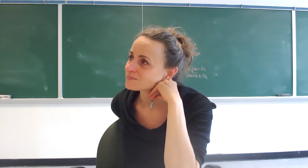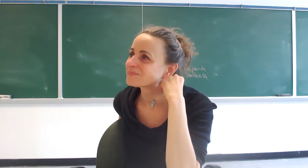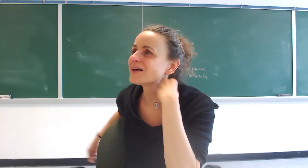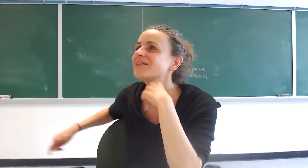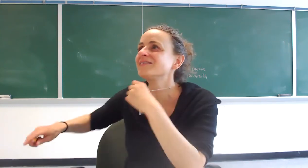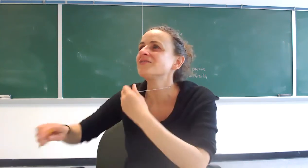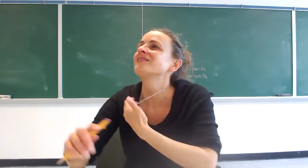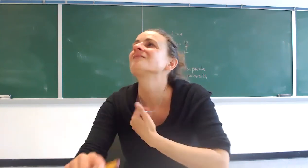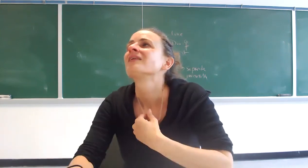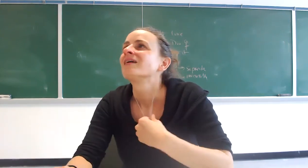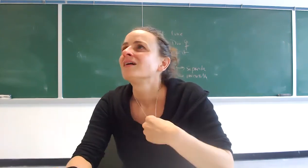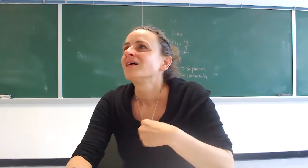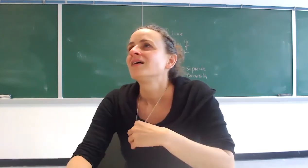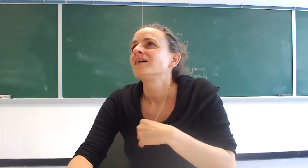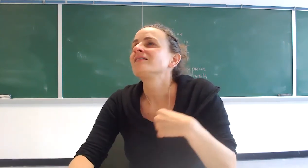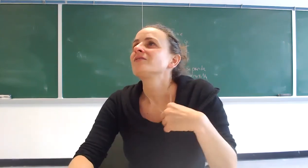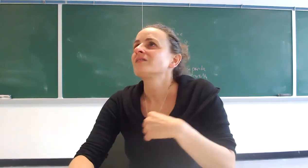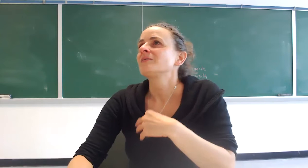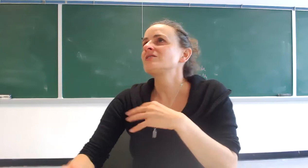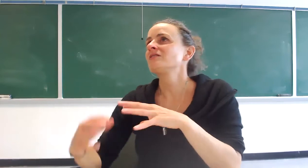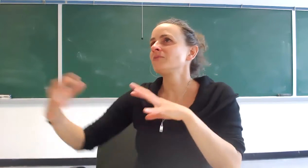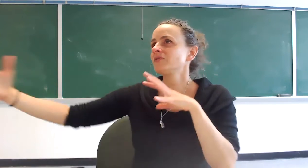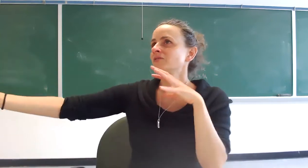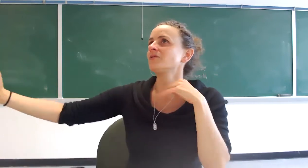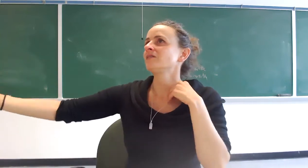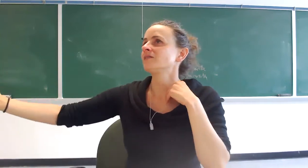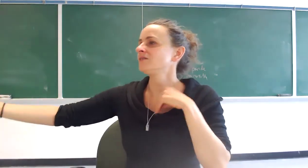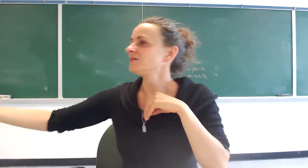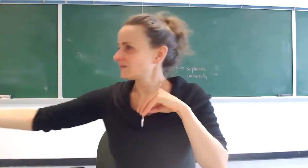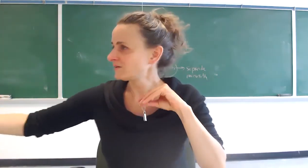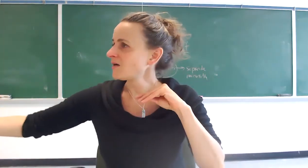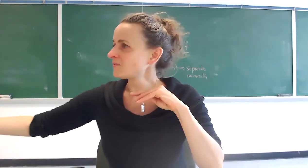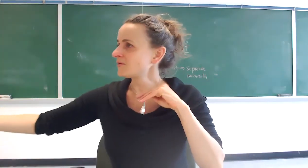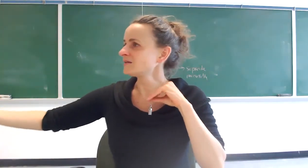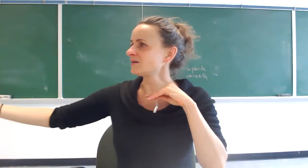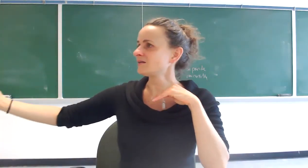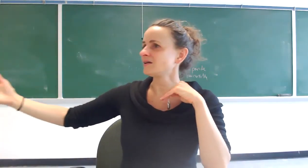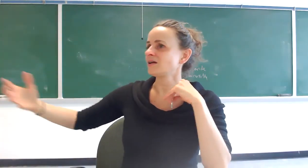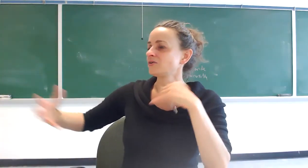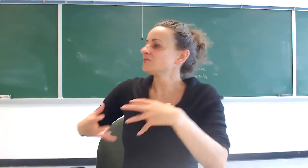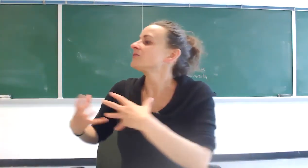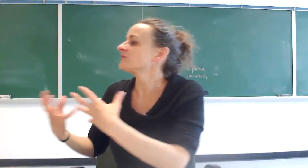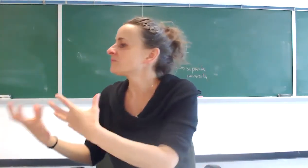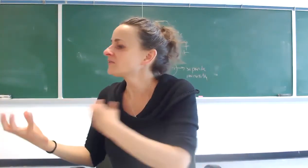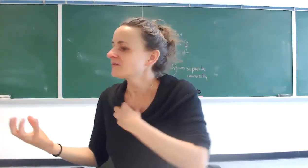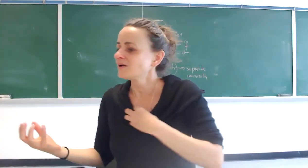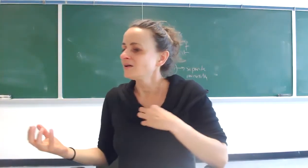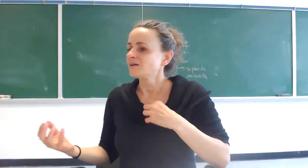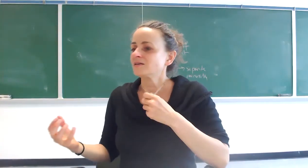that's interesting that's interesting especially the person who is needing help right and and now you're responding you